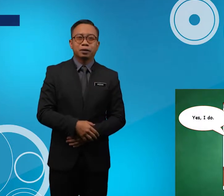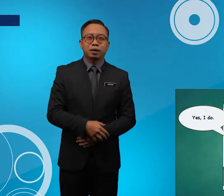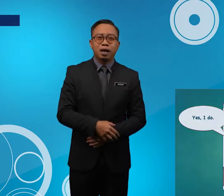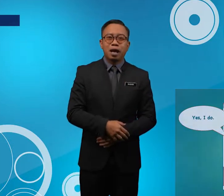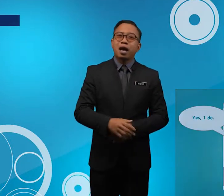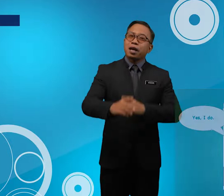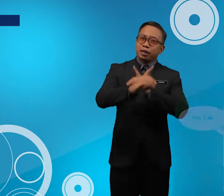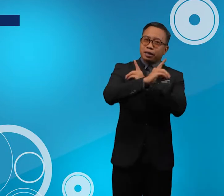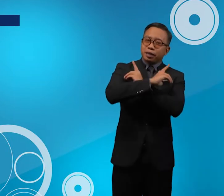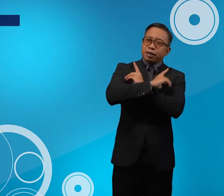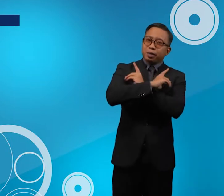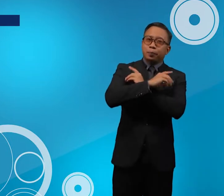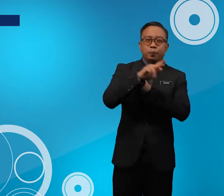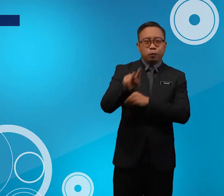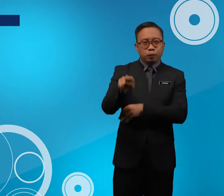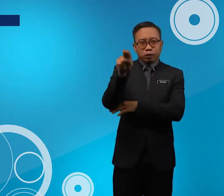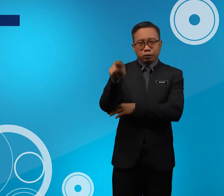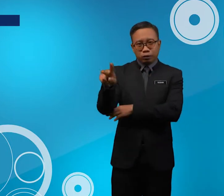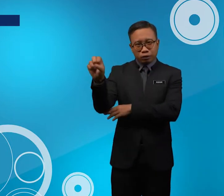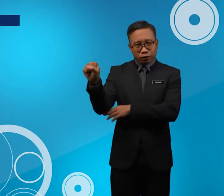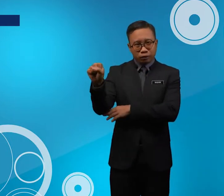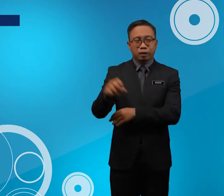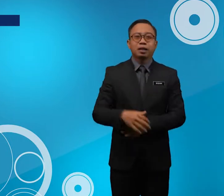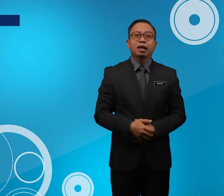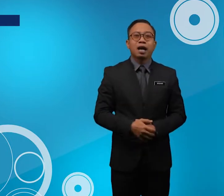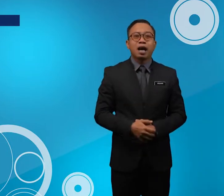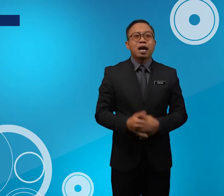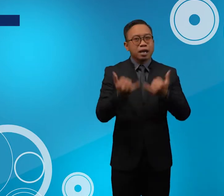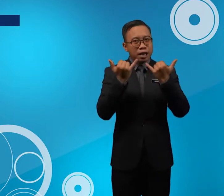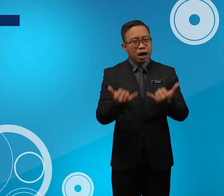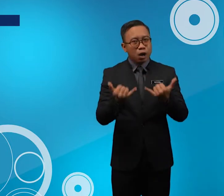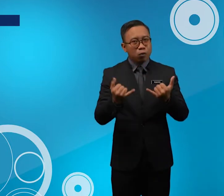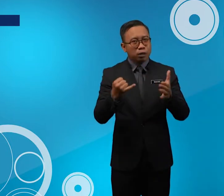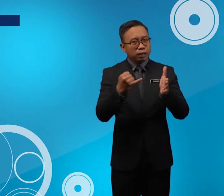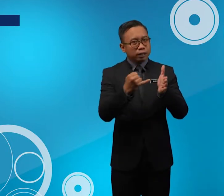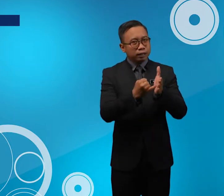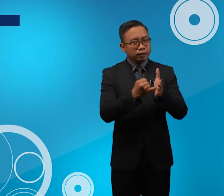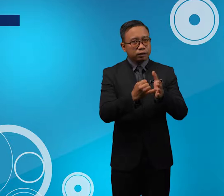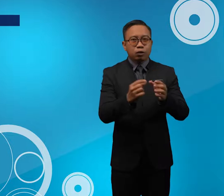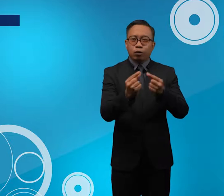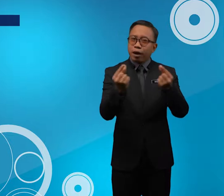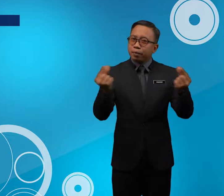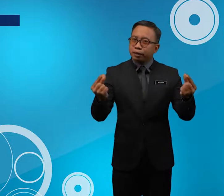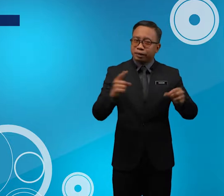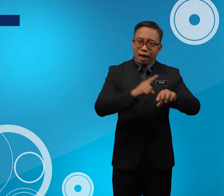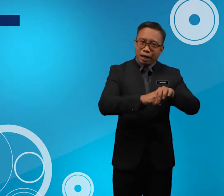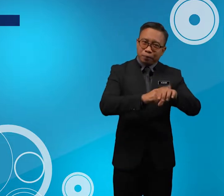Dear Singular Pupils Now Is Grammar Time